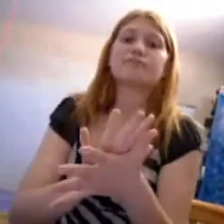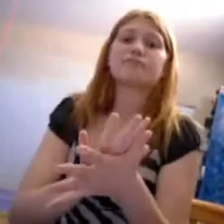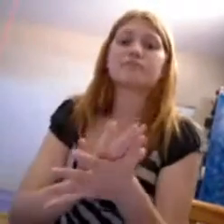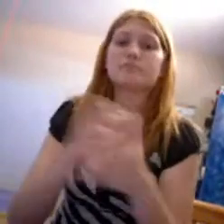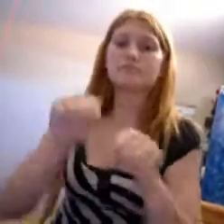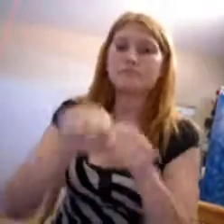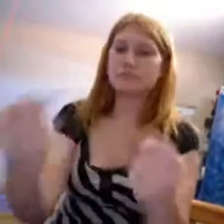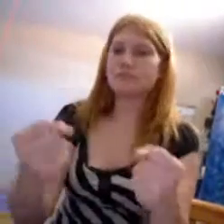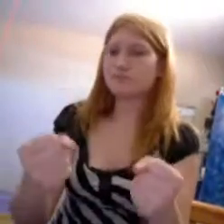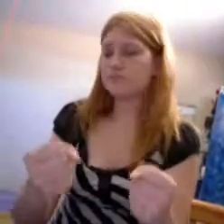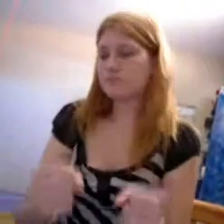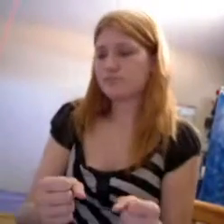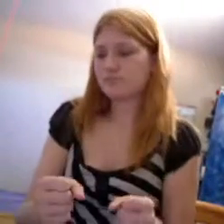I'm to cake. I'm to cut I'm ready to